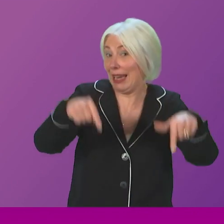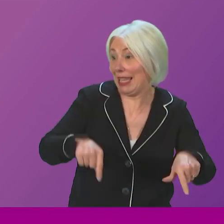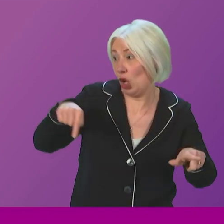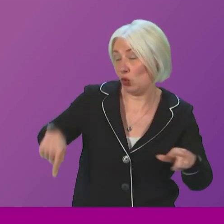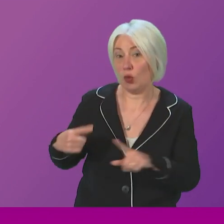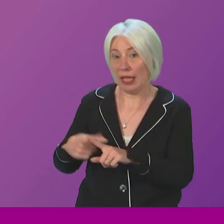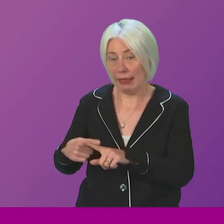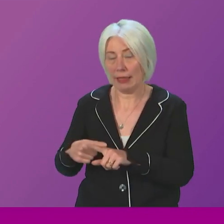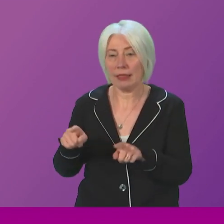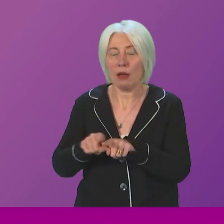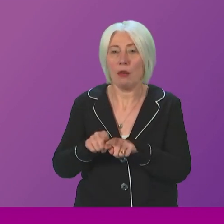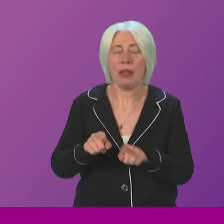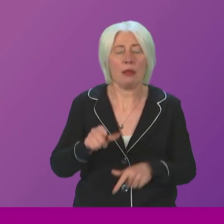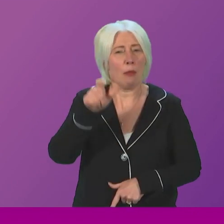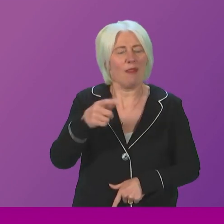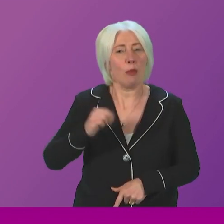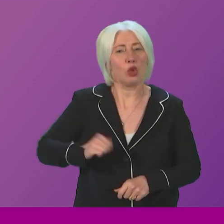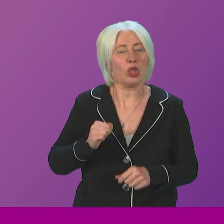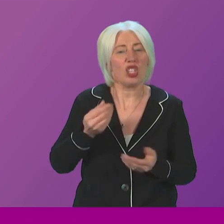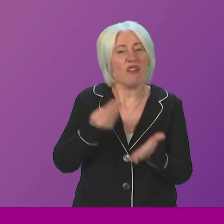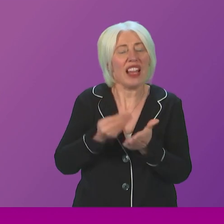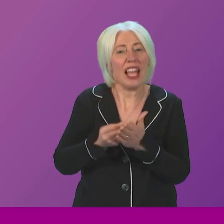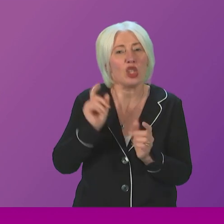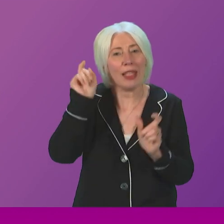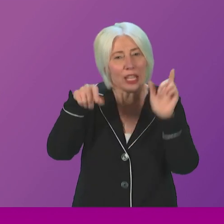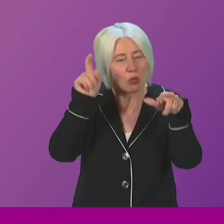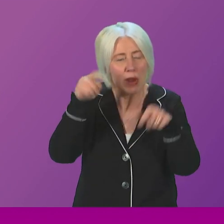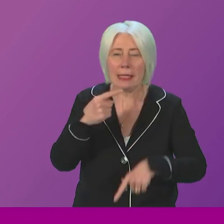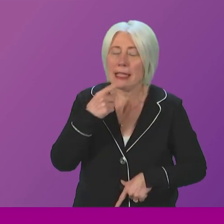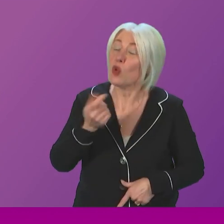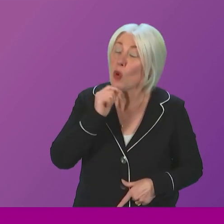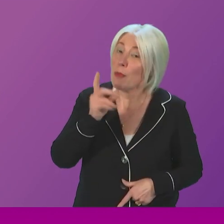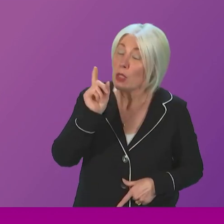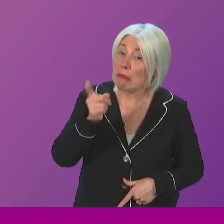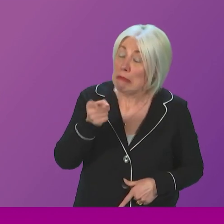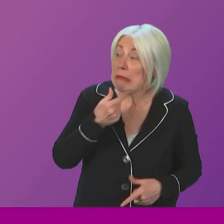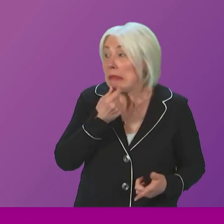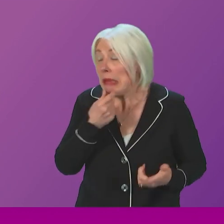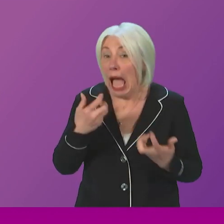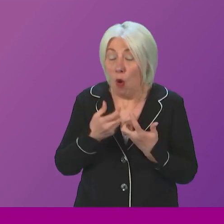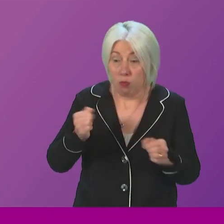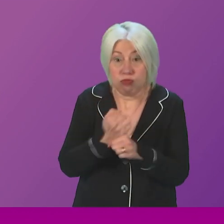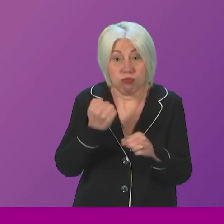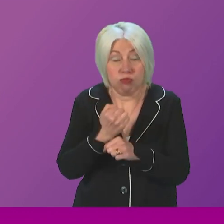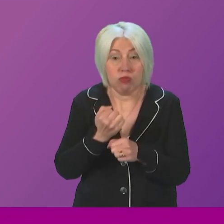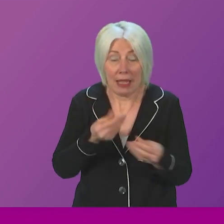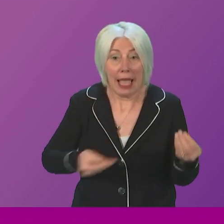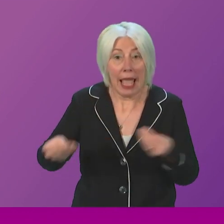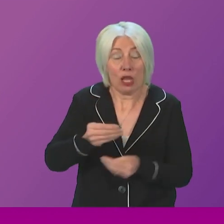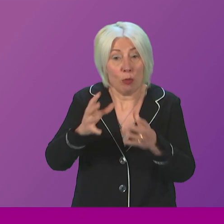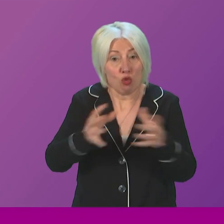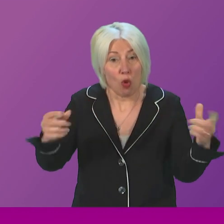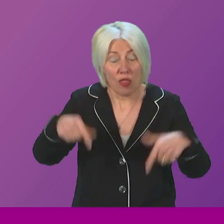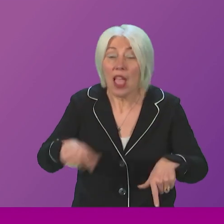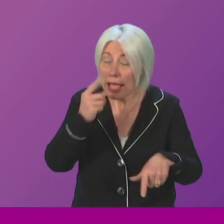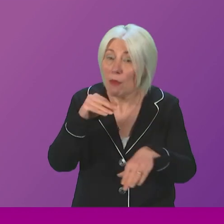Sandy Bigby of Scottish financial enterprise is warning of the resulting effects on Scottish productivity and economic growth. So